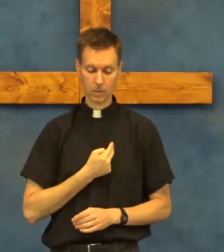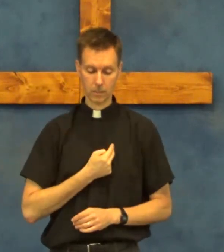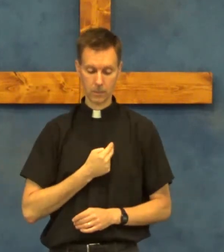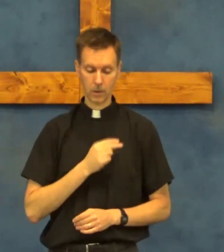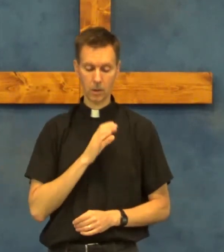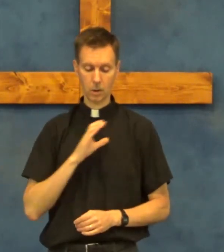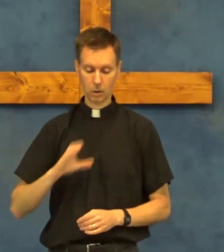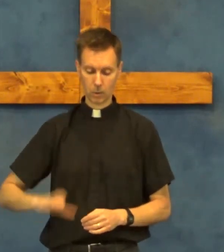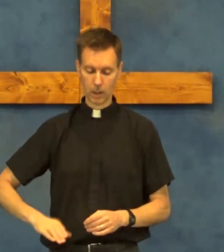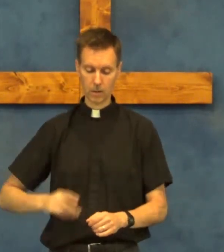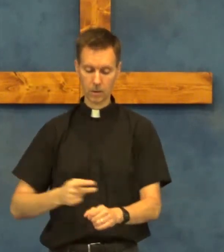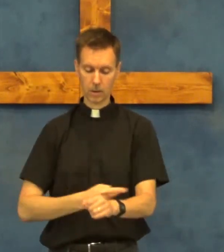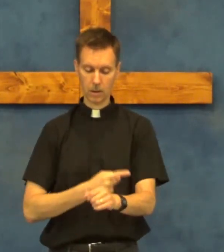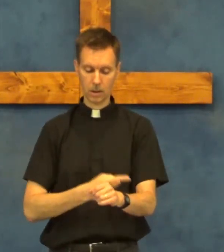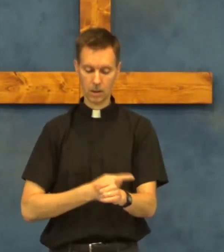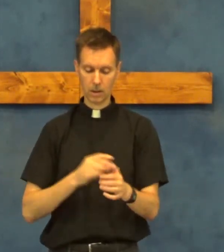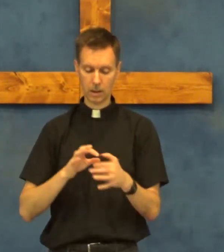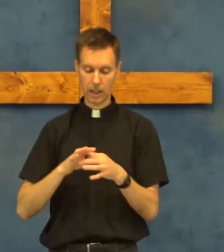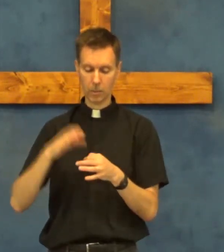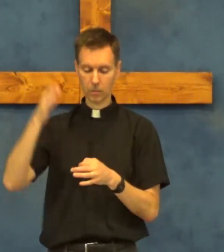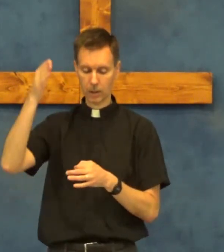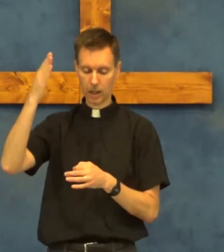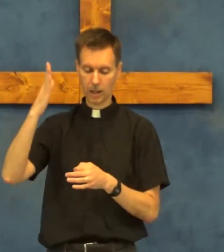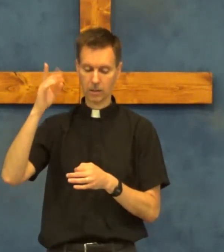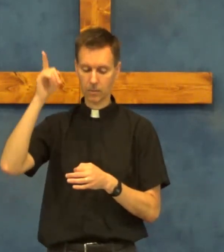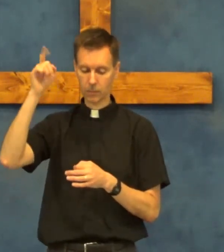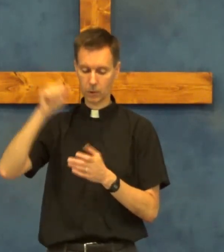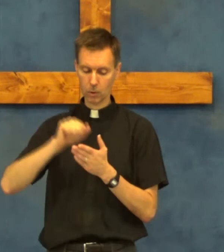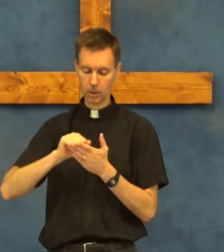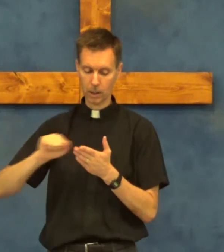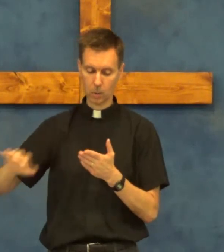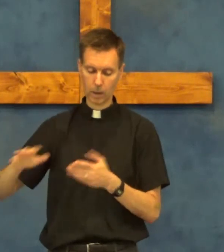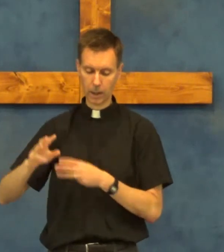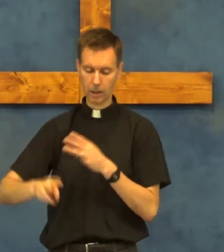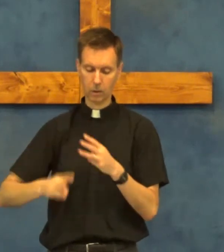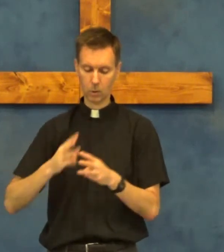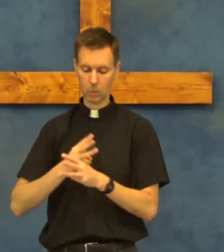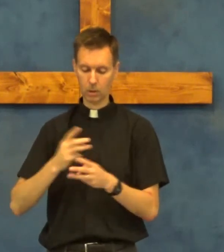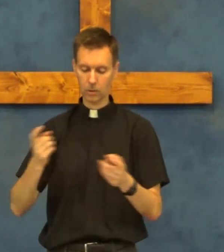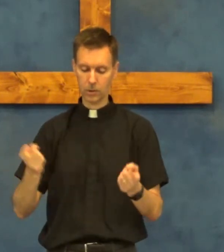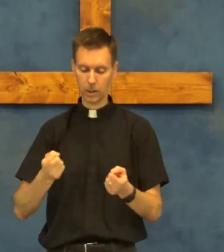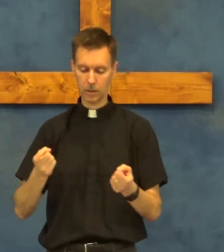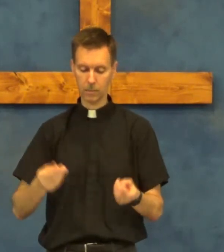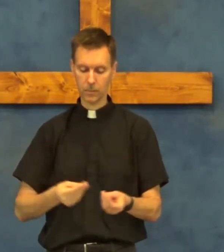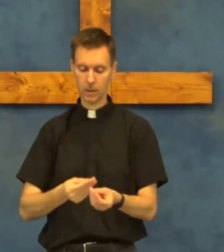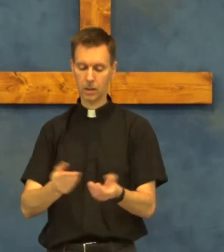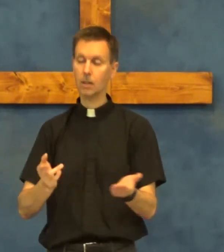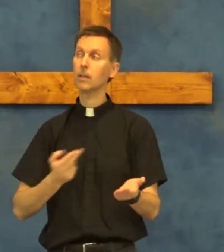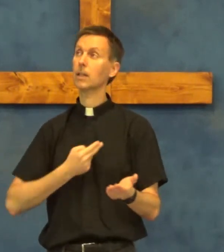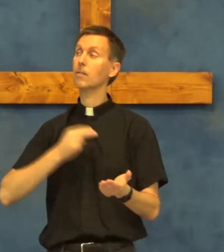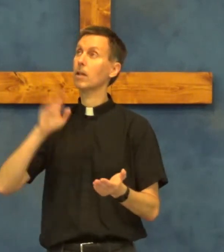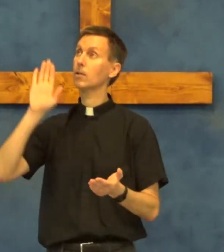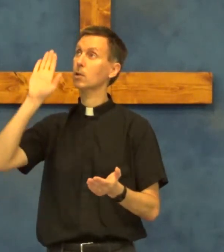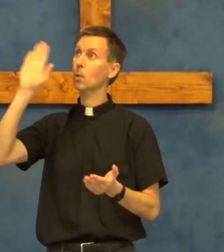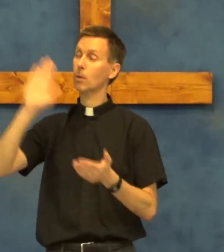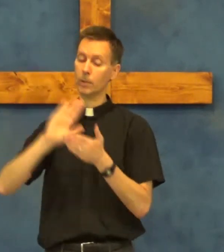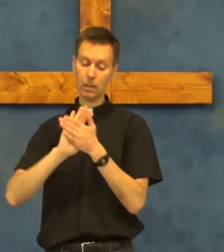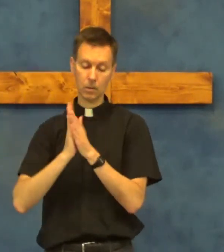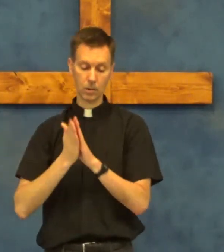Christ Lamb of God you take away the world's sin give us your peace